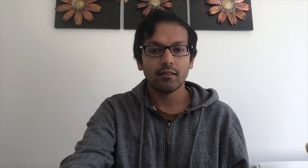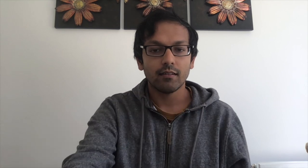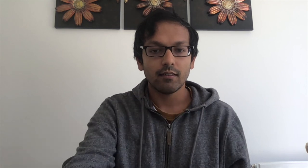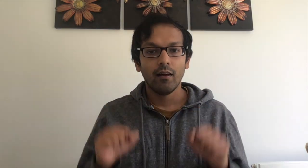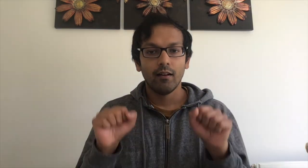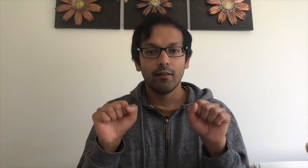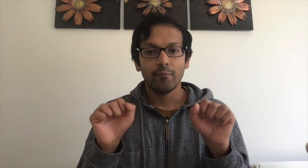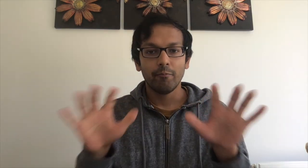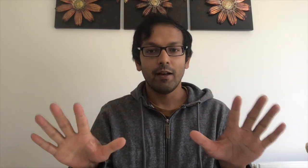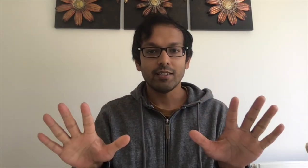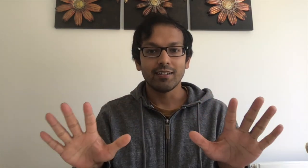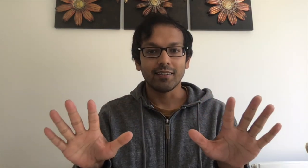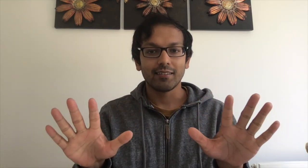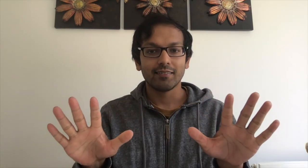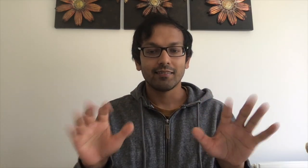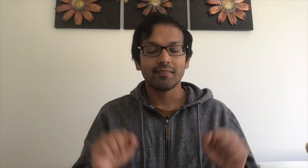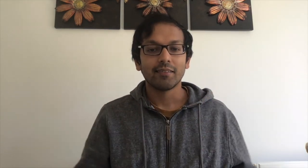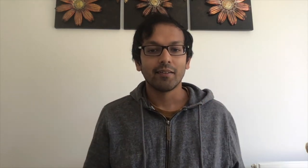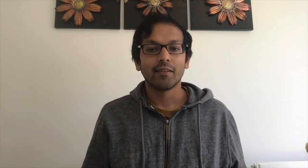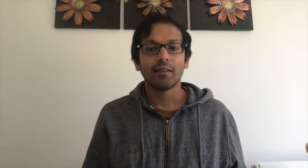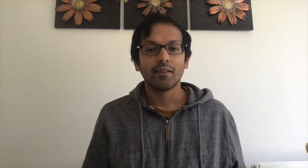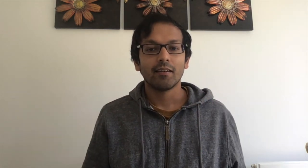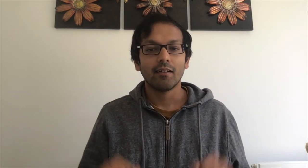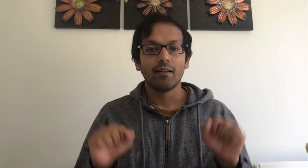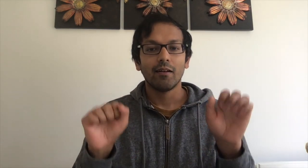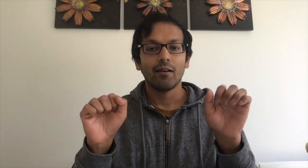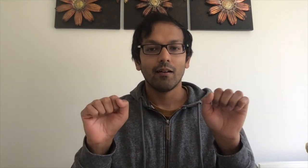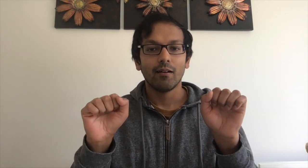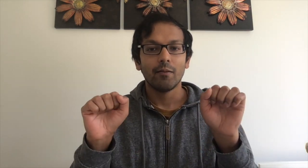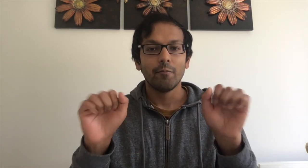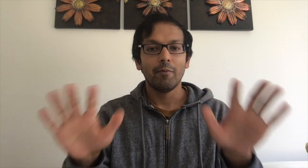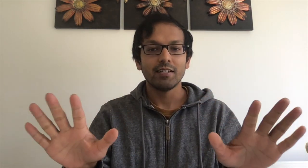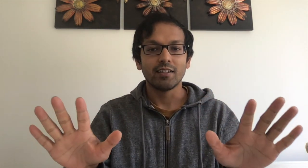Magic. Magic. Magic.